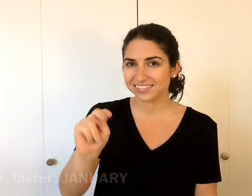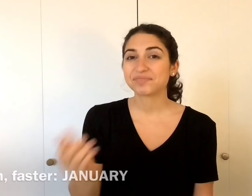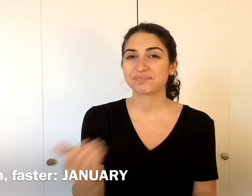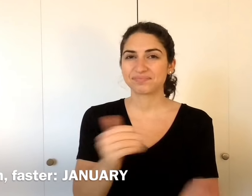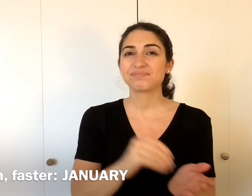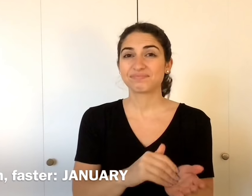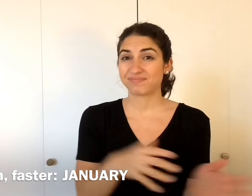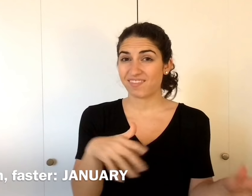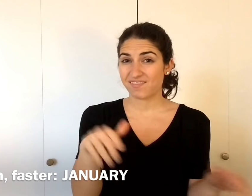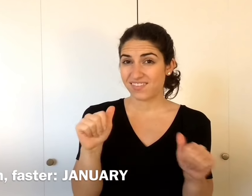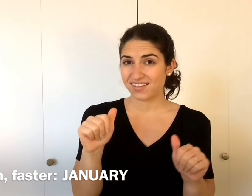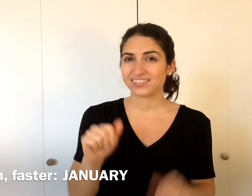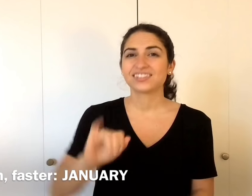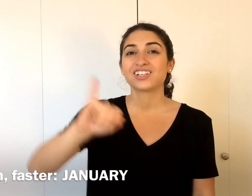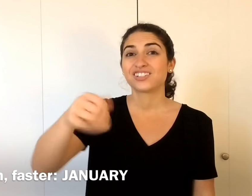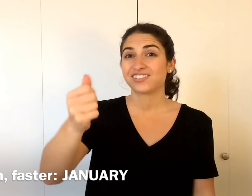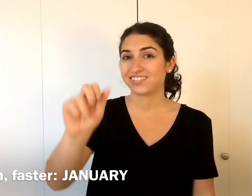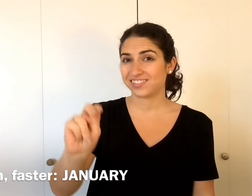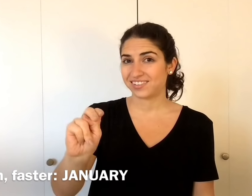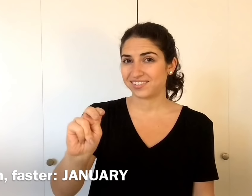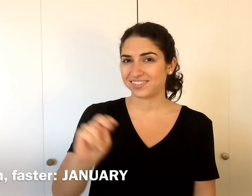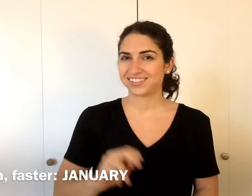Again, faster. January.